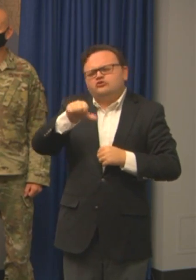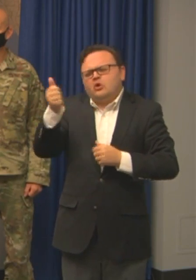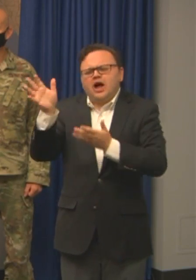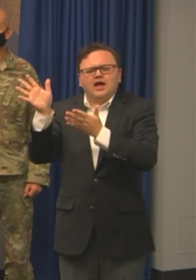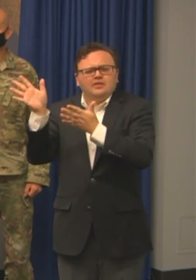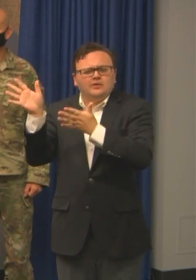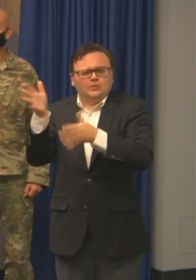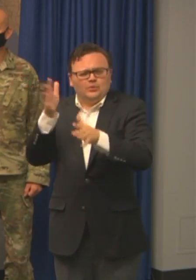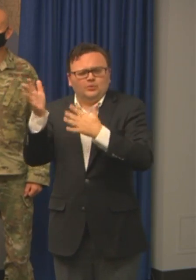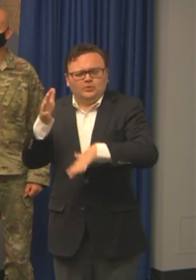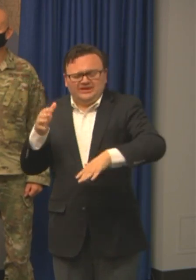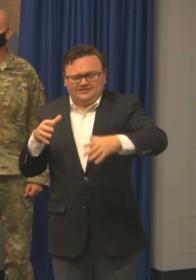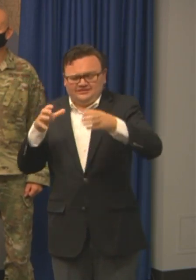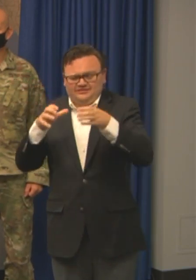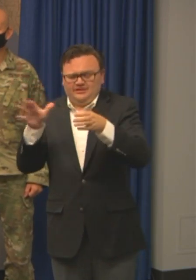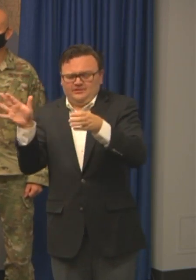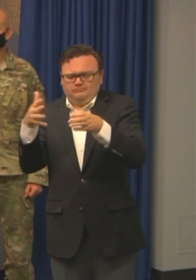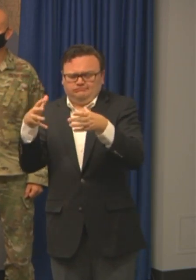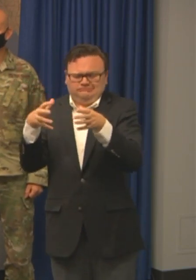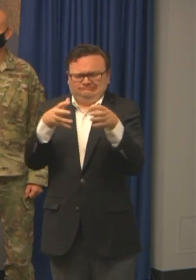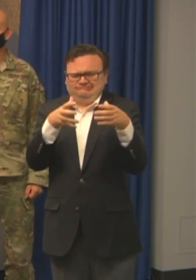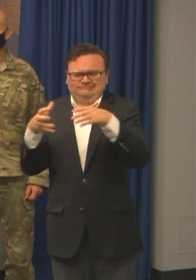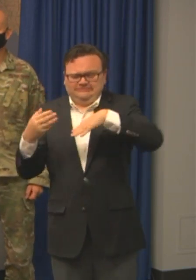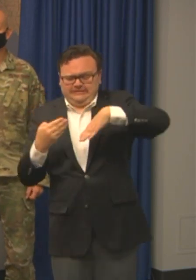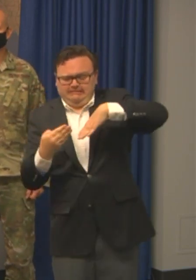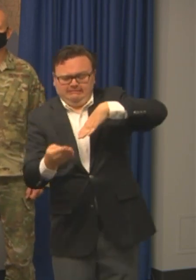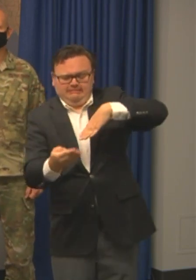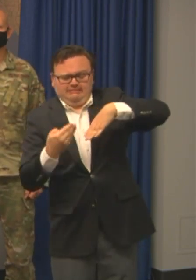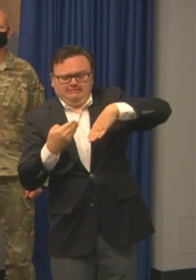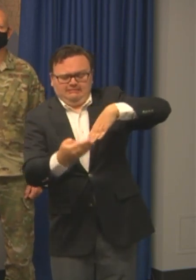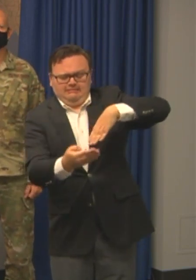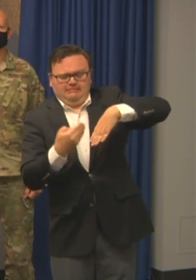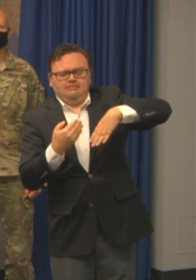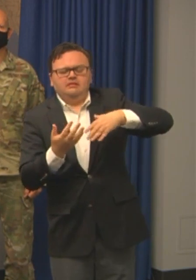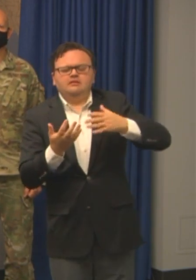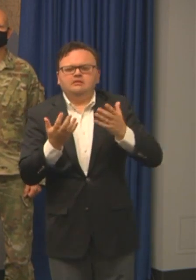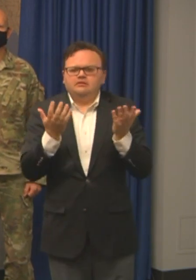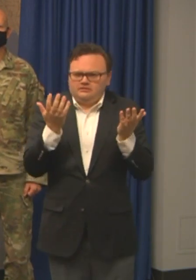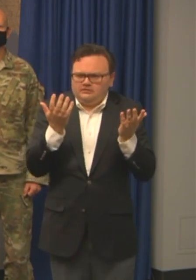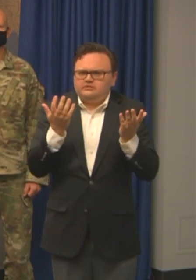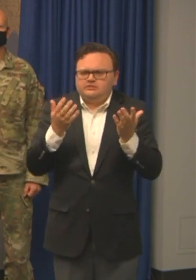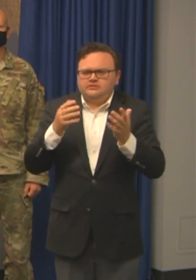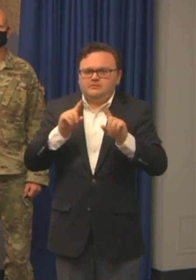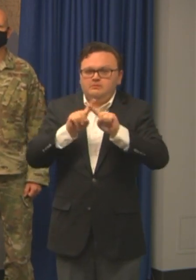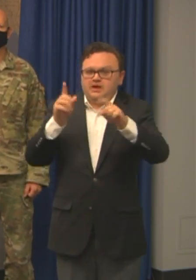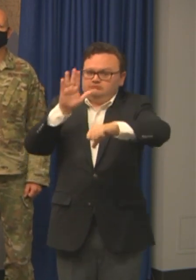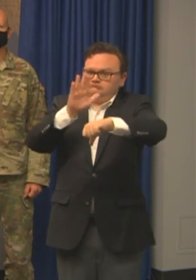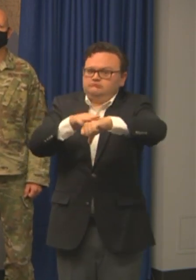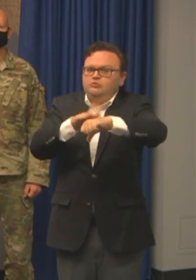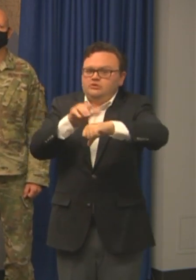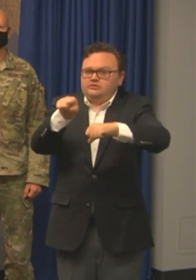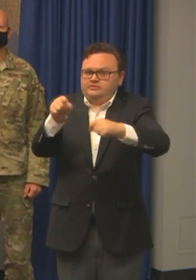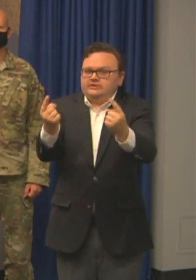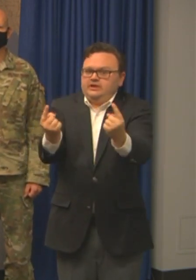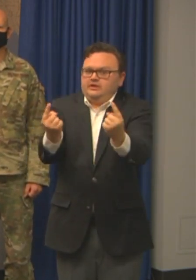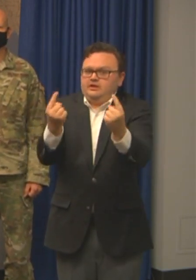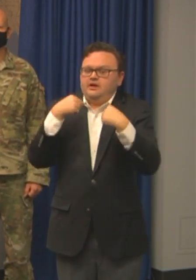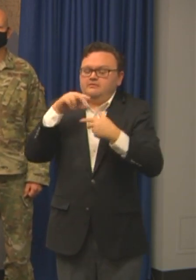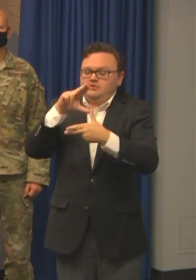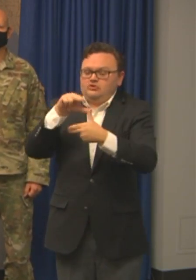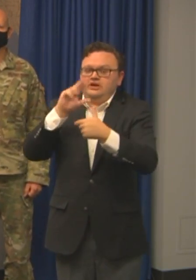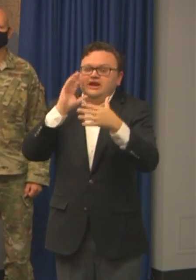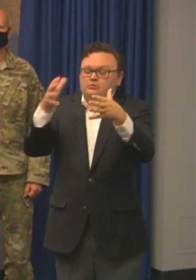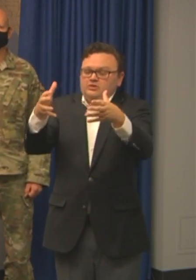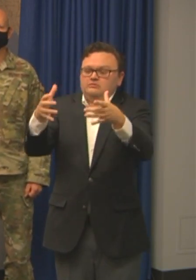and the strength of this thing. So we want people to just be very cognizant that this thing is on the way. Obviously remain calm, but